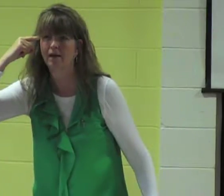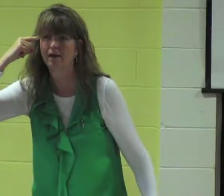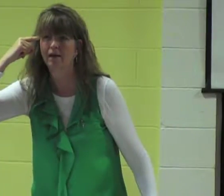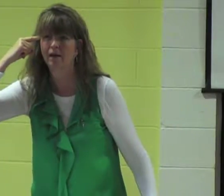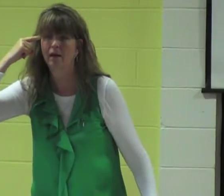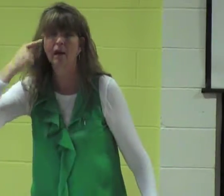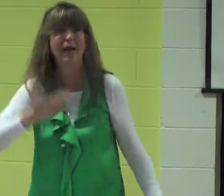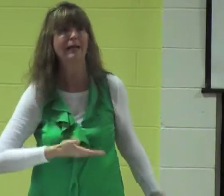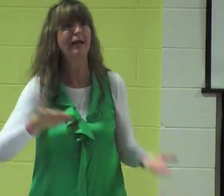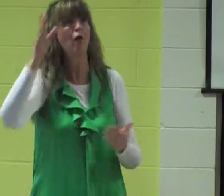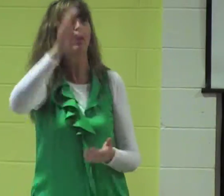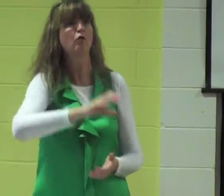to their government.